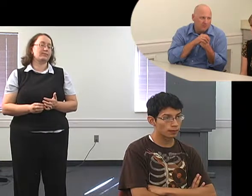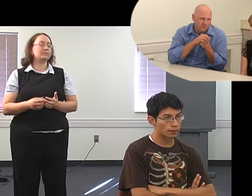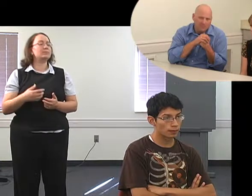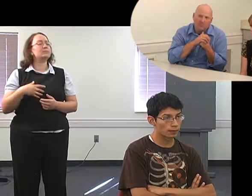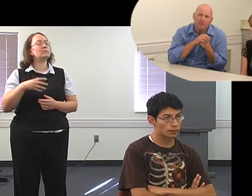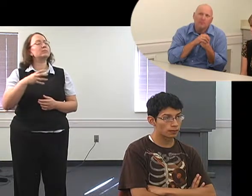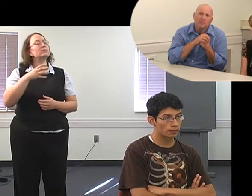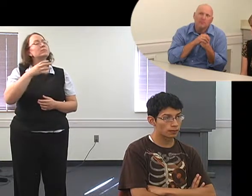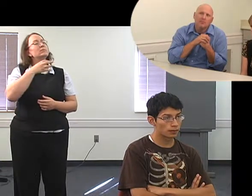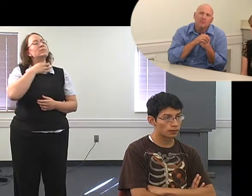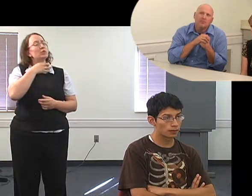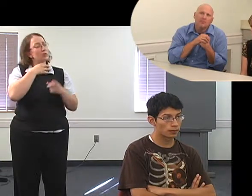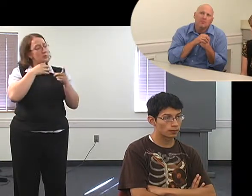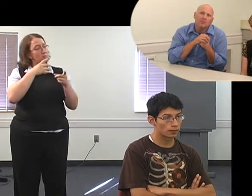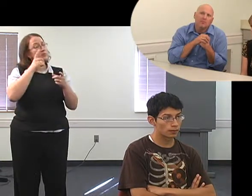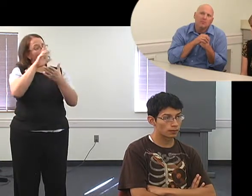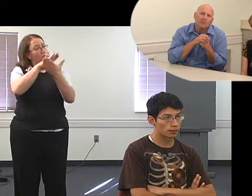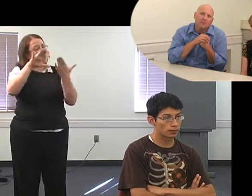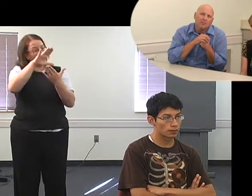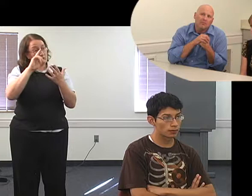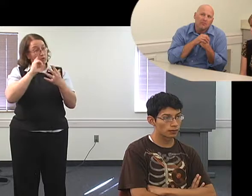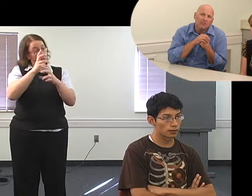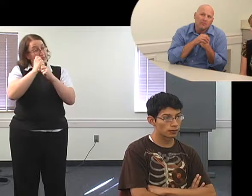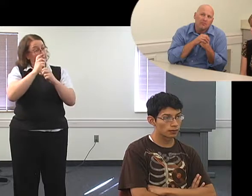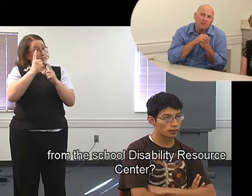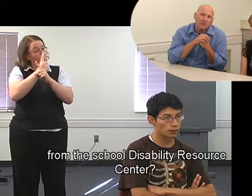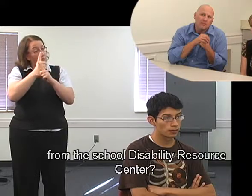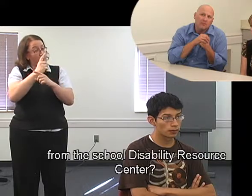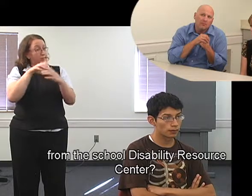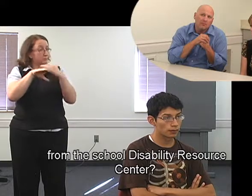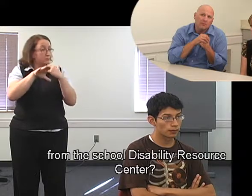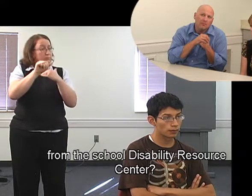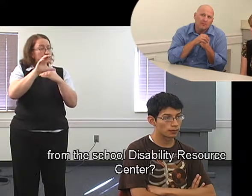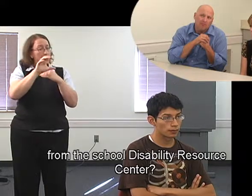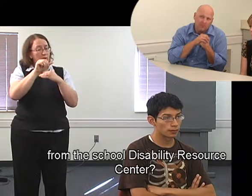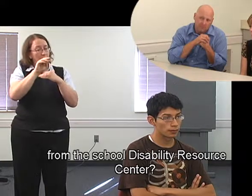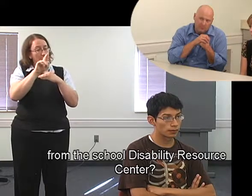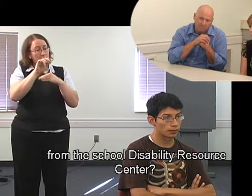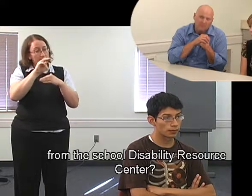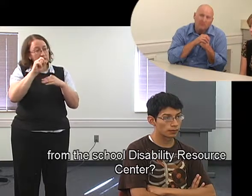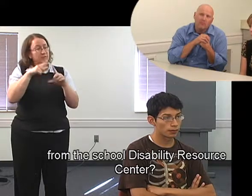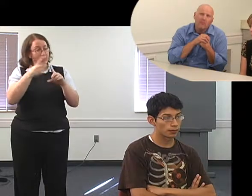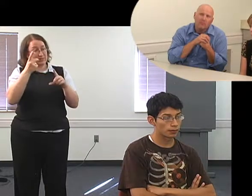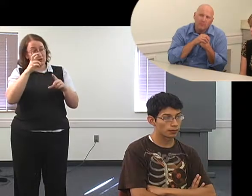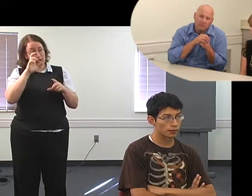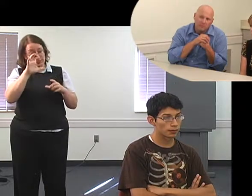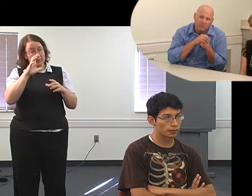and are you getting the accommodations that you need from the School Disability Resource Center?